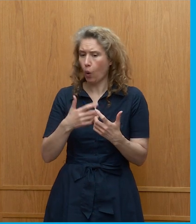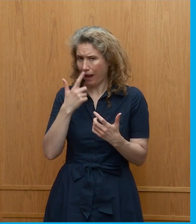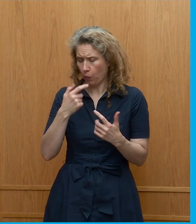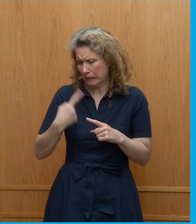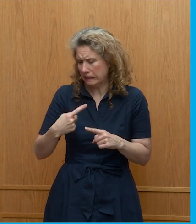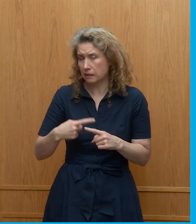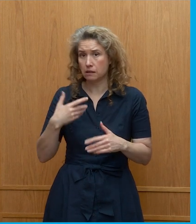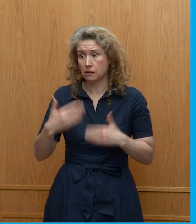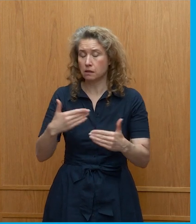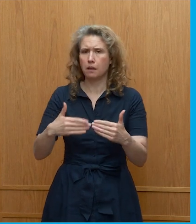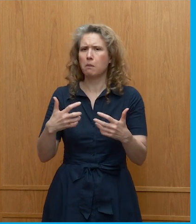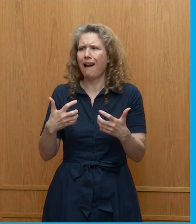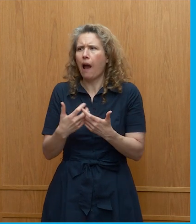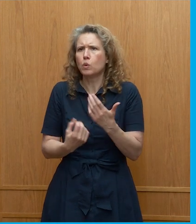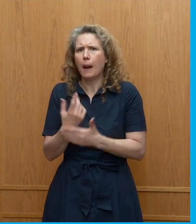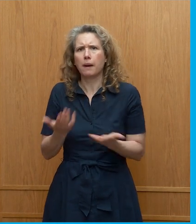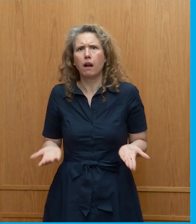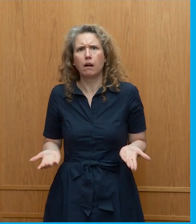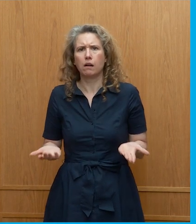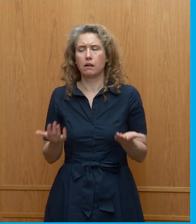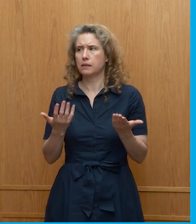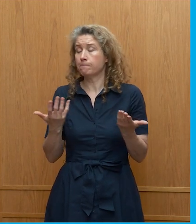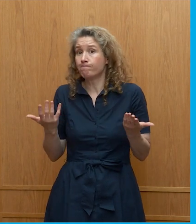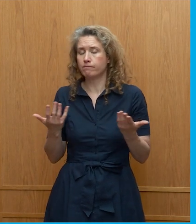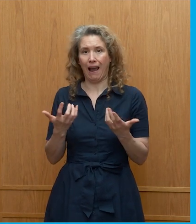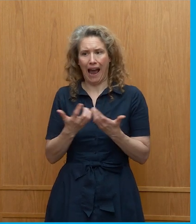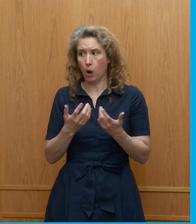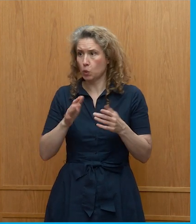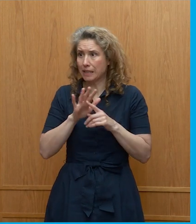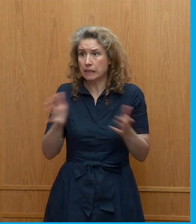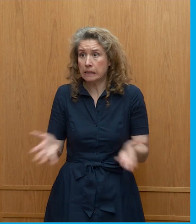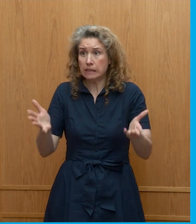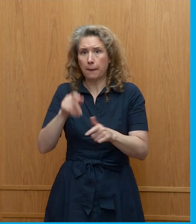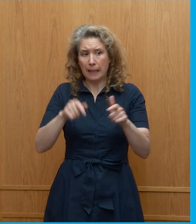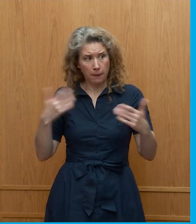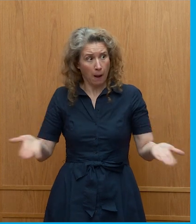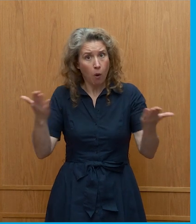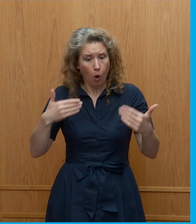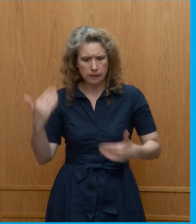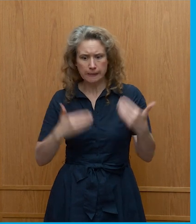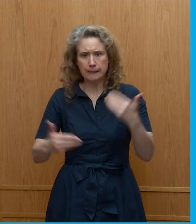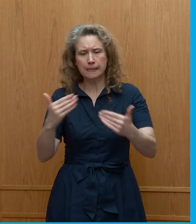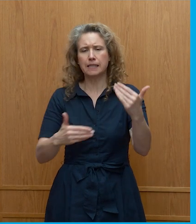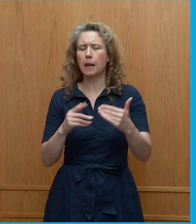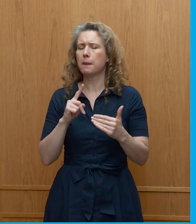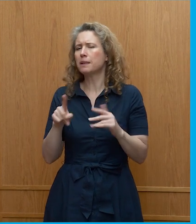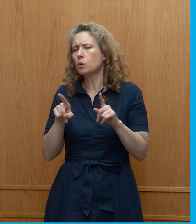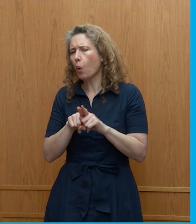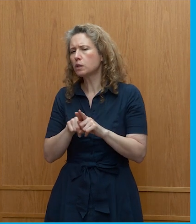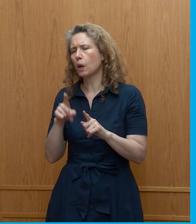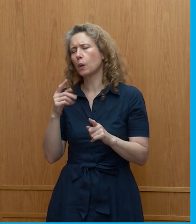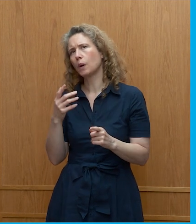is how on earth do you make it happen uh and get it to accelerate it's not an easy thing to do however it's also very easy to